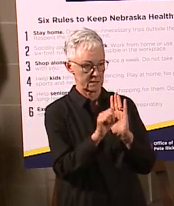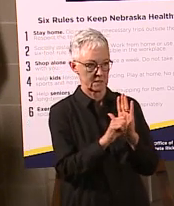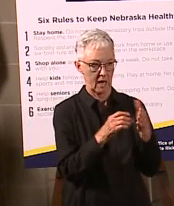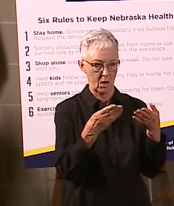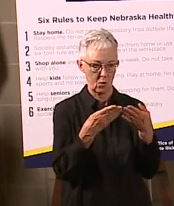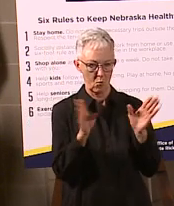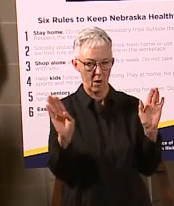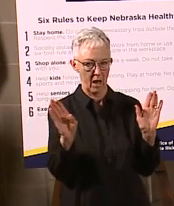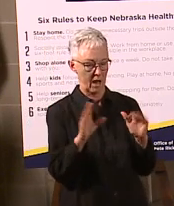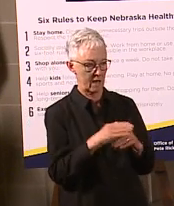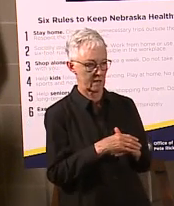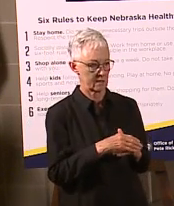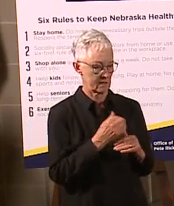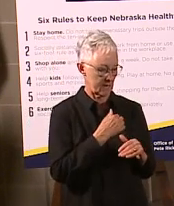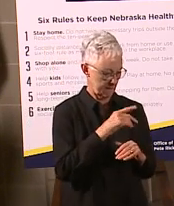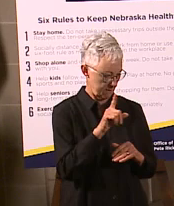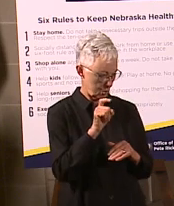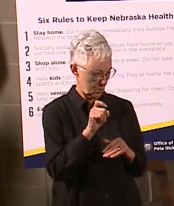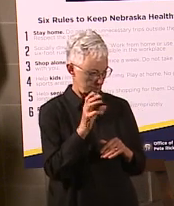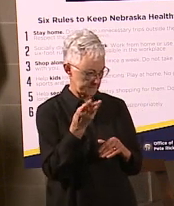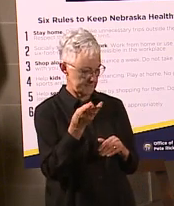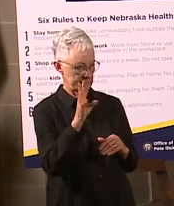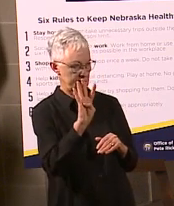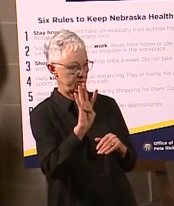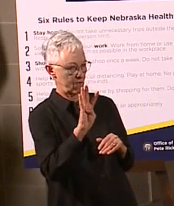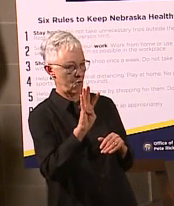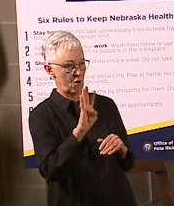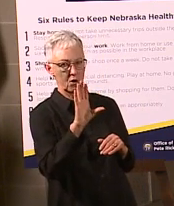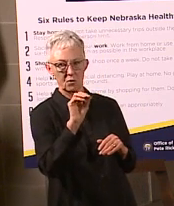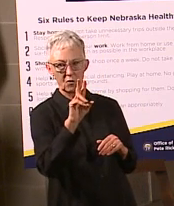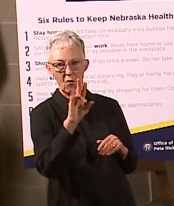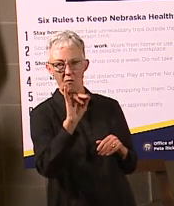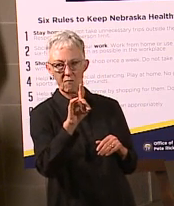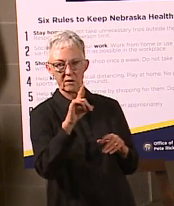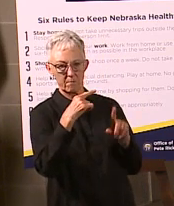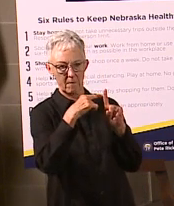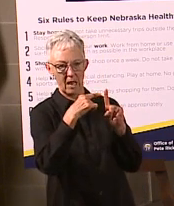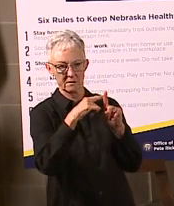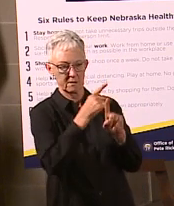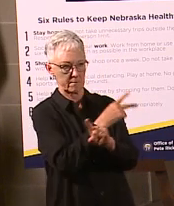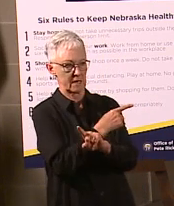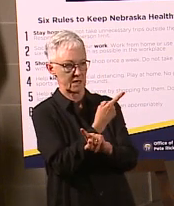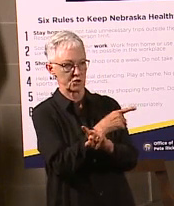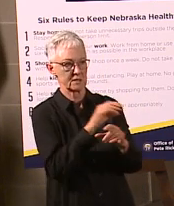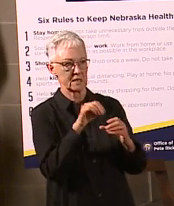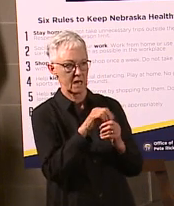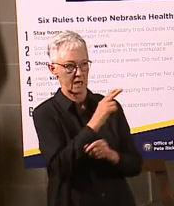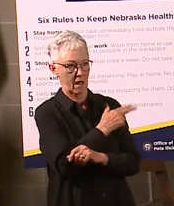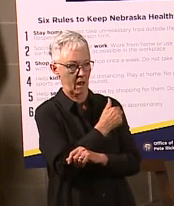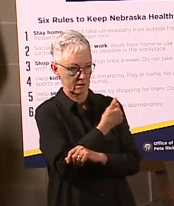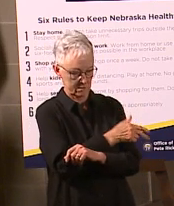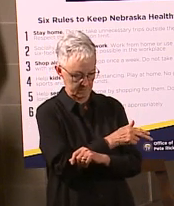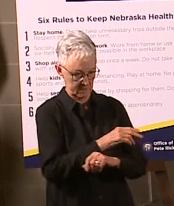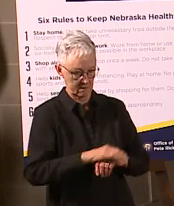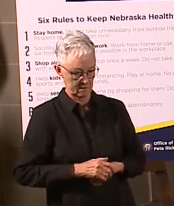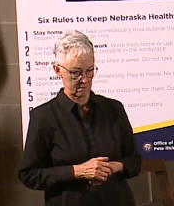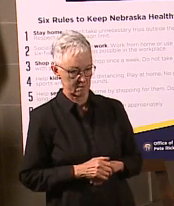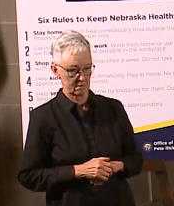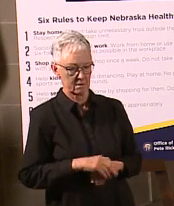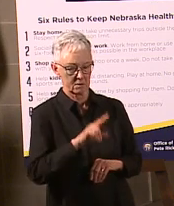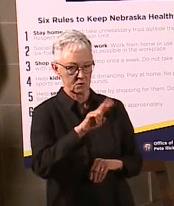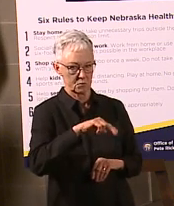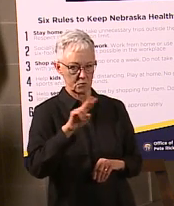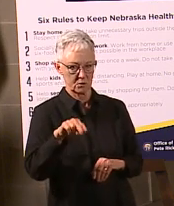164 COVID-positive patients in the hospital. We have 22